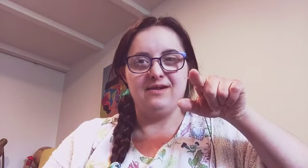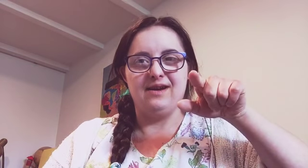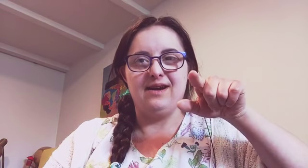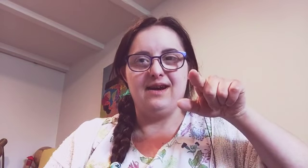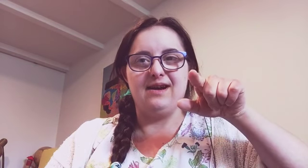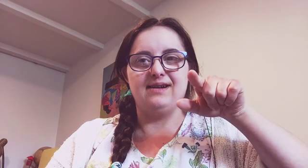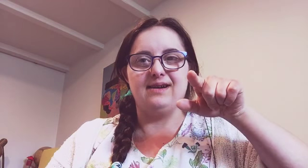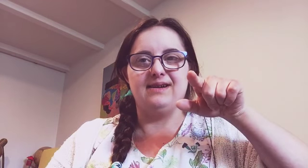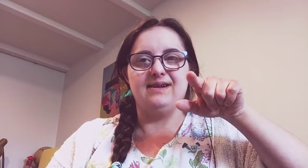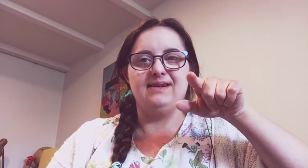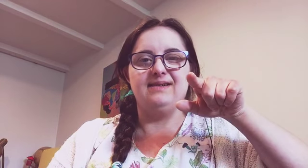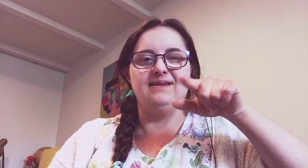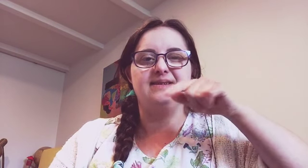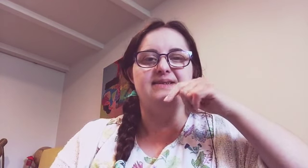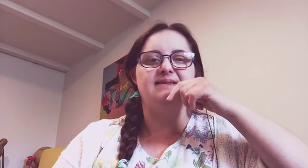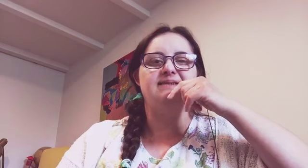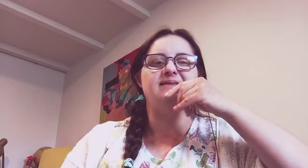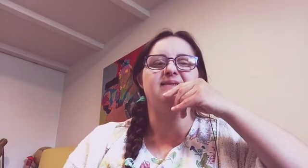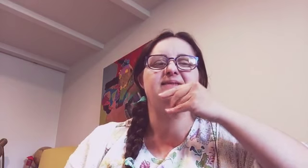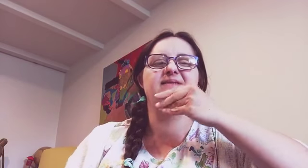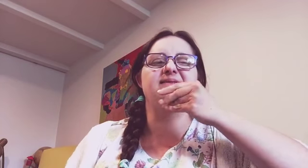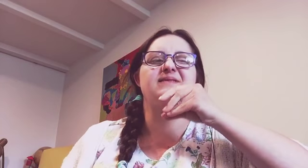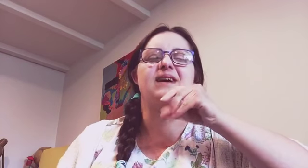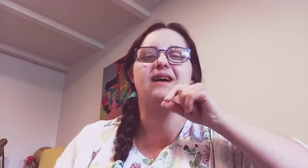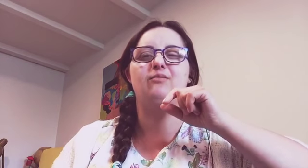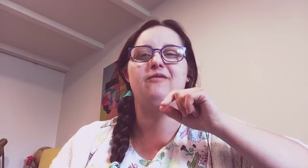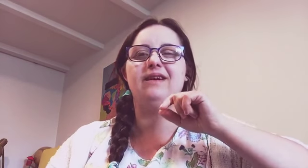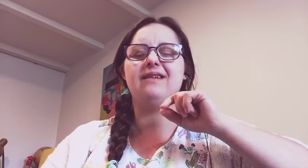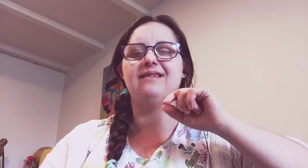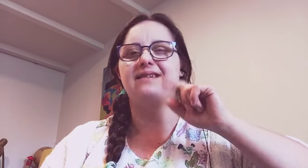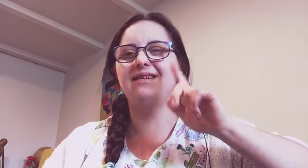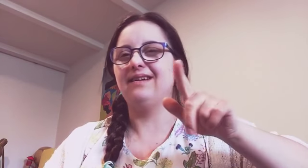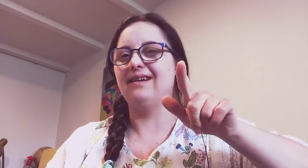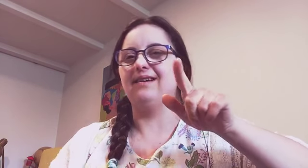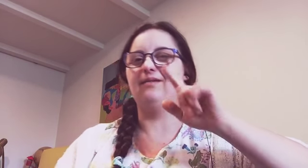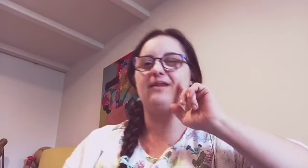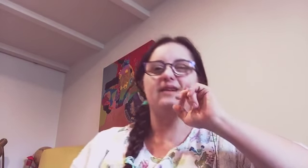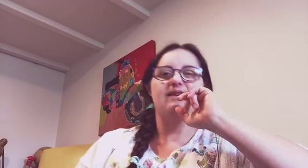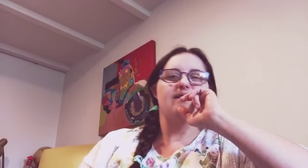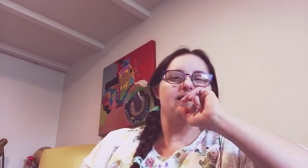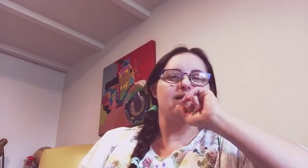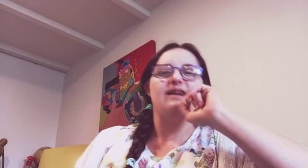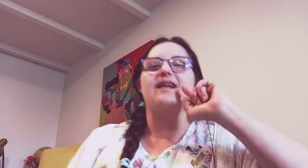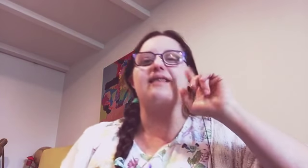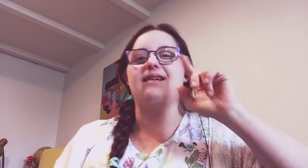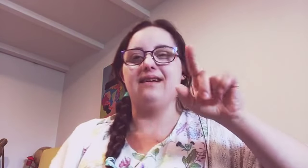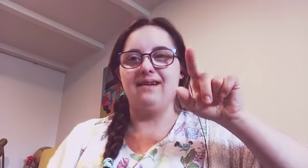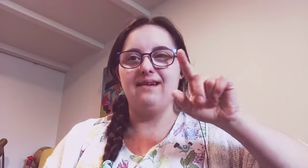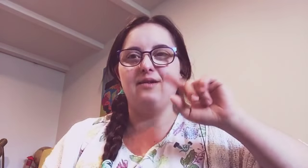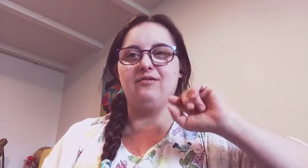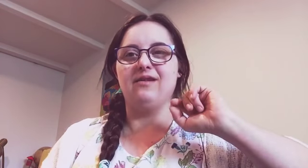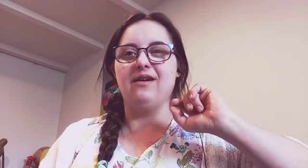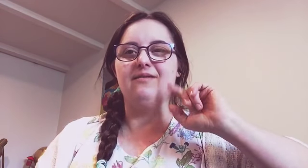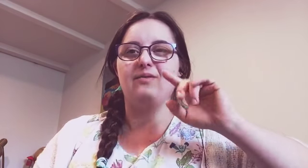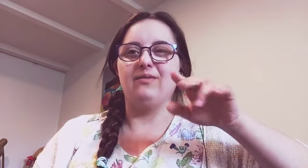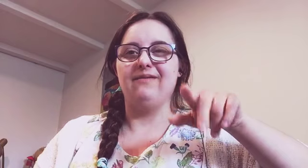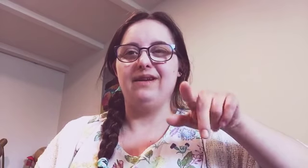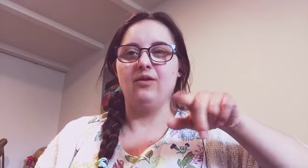iMovie that I use a lot with my videos.